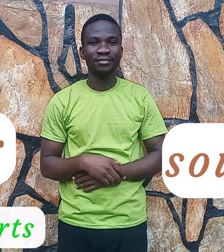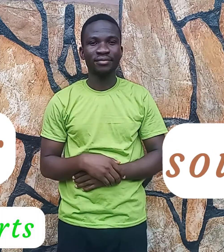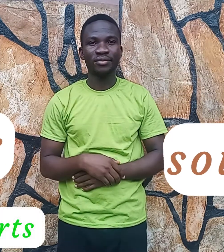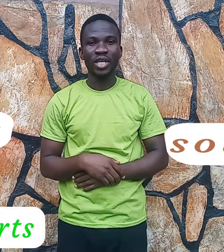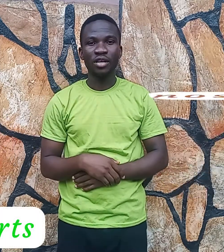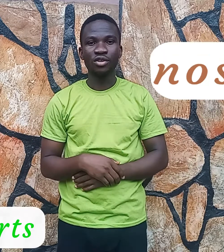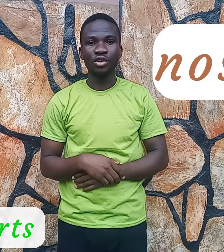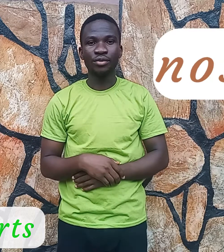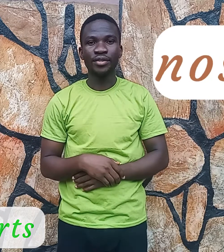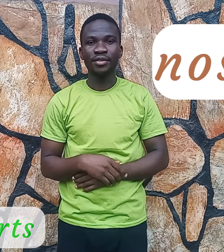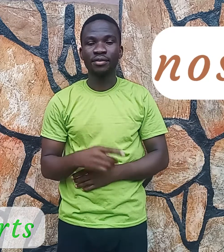Nose.